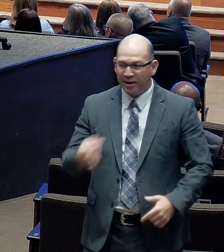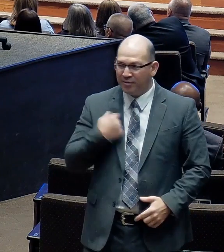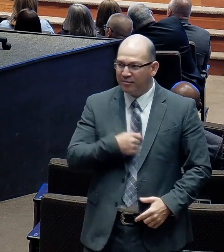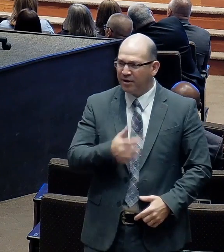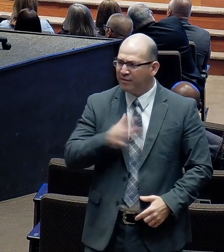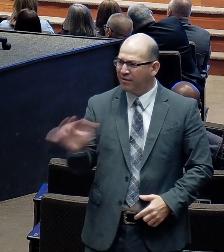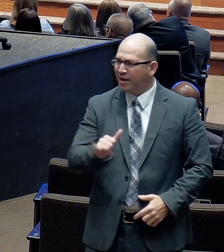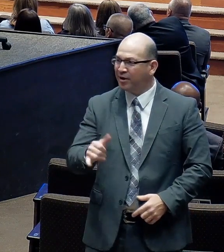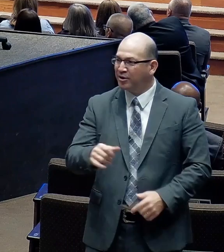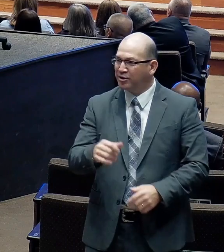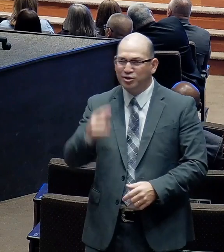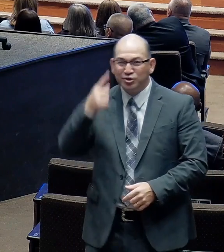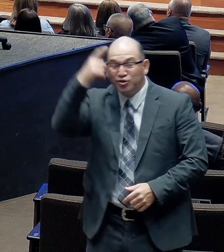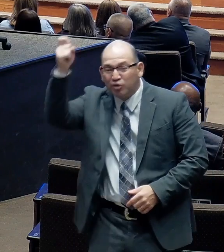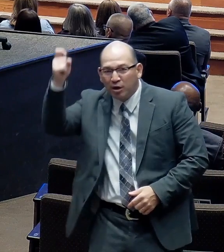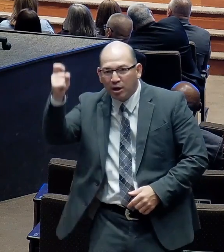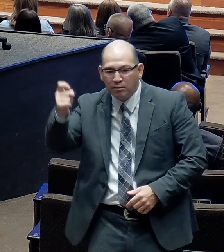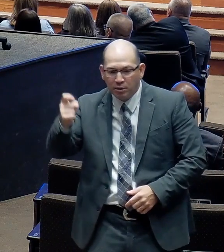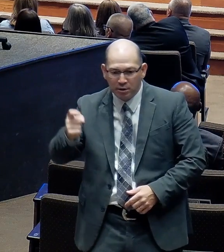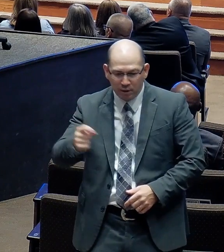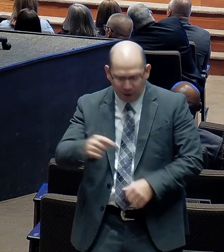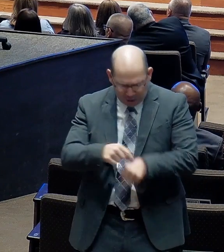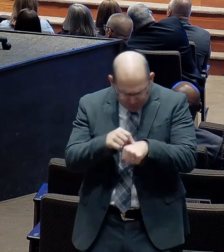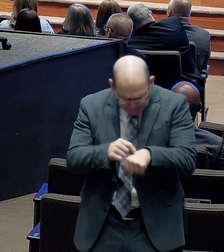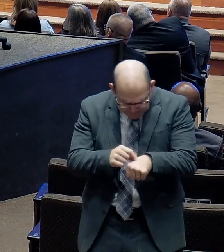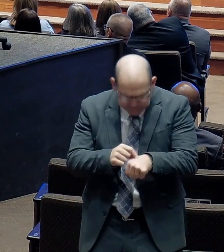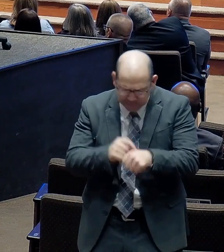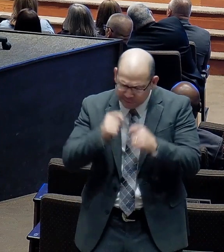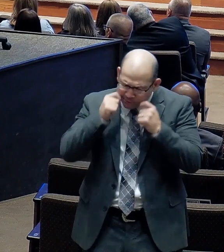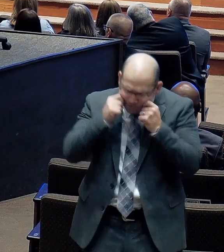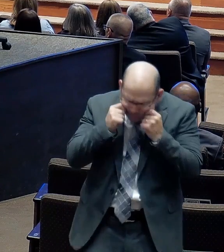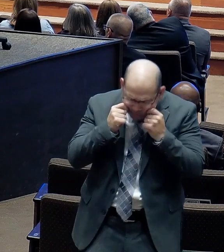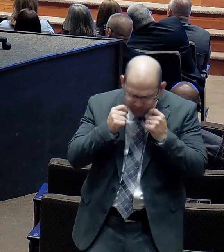We were like them that dream. I went home that night. 1949.